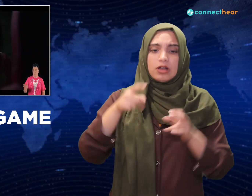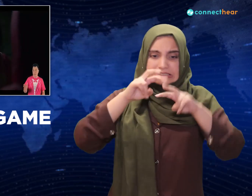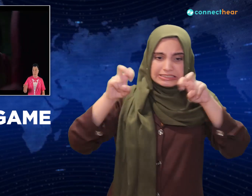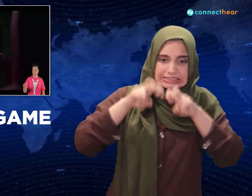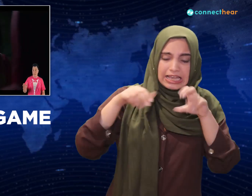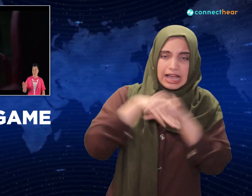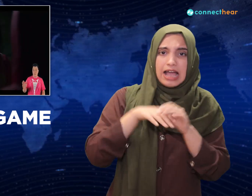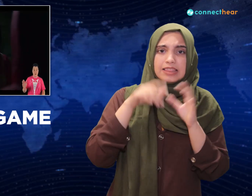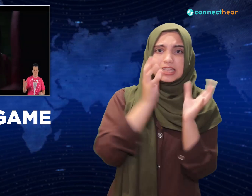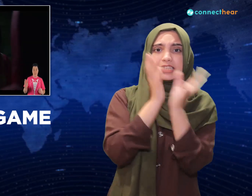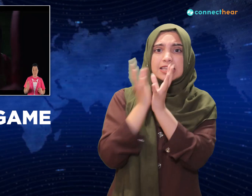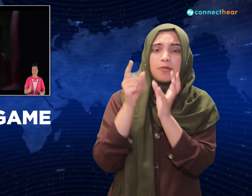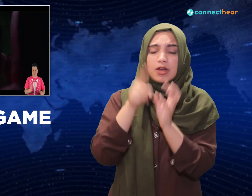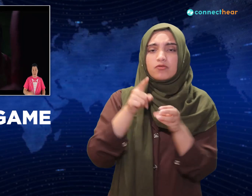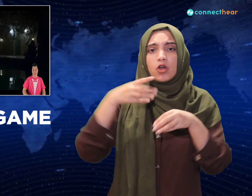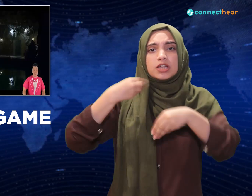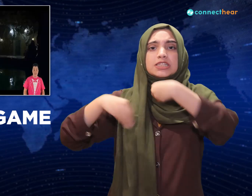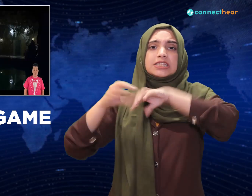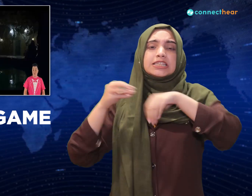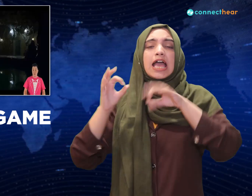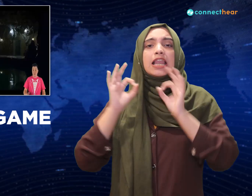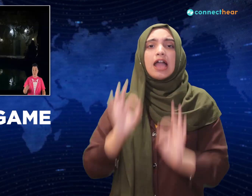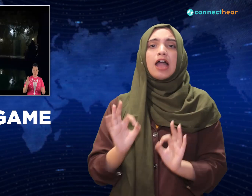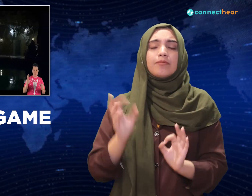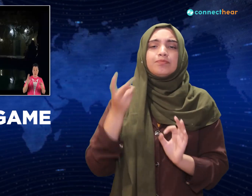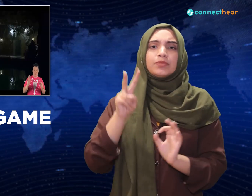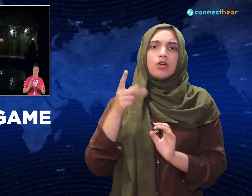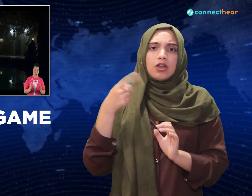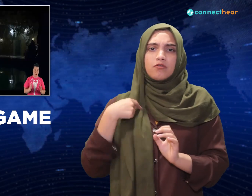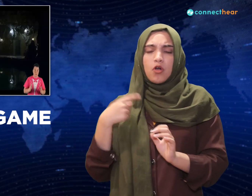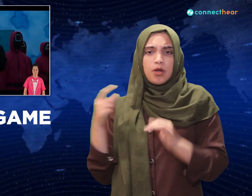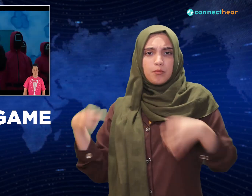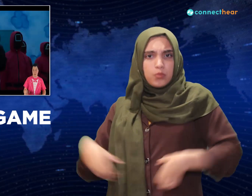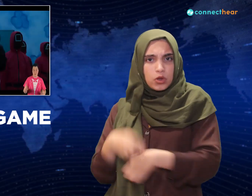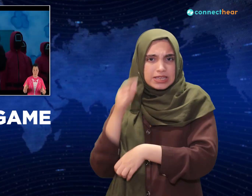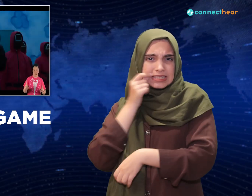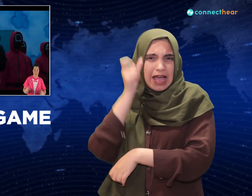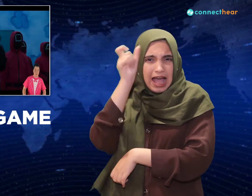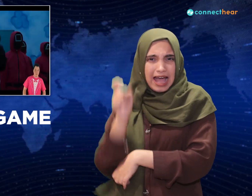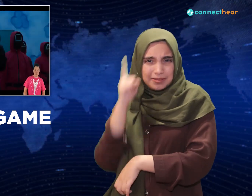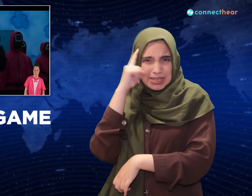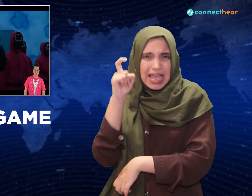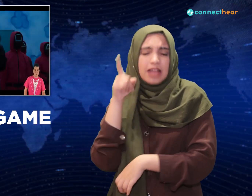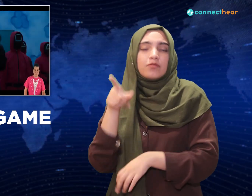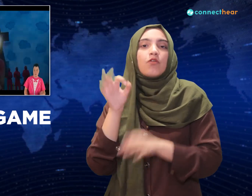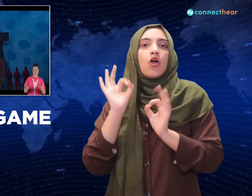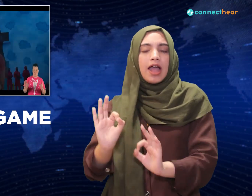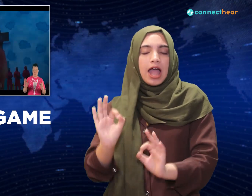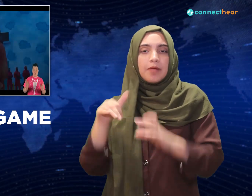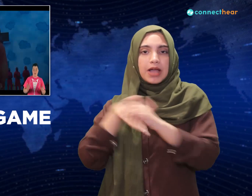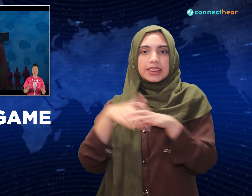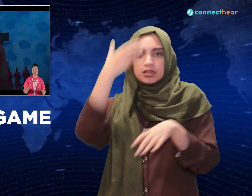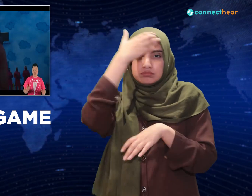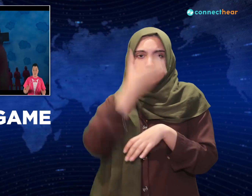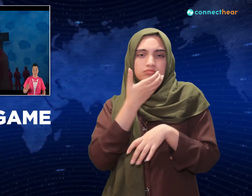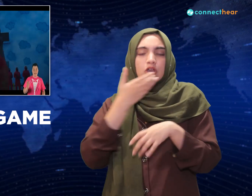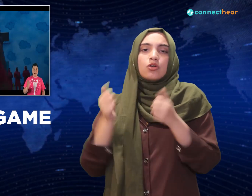identity of one of the pinks in on it, and pretty soon his cover's blown. But that was lucky because soon the rest of them are discovered and